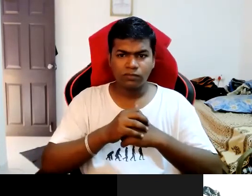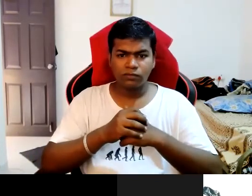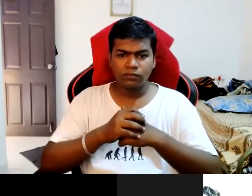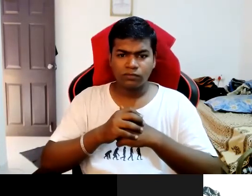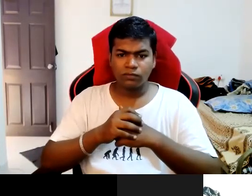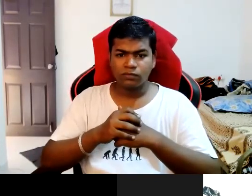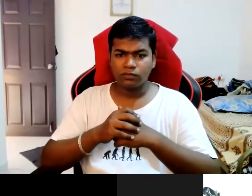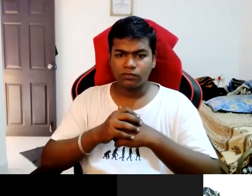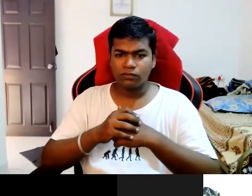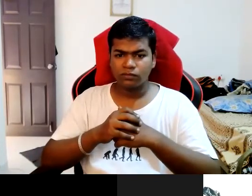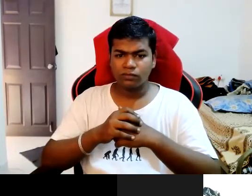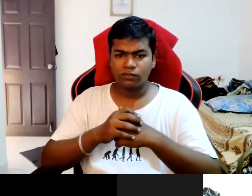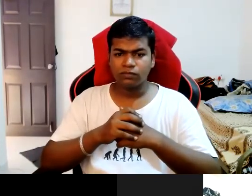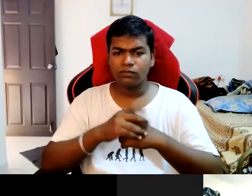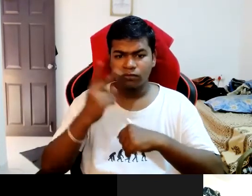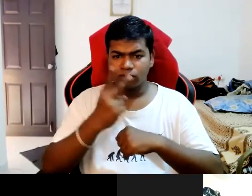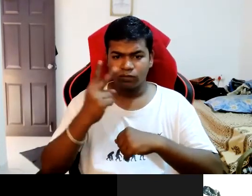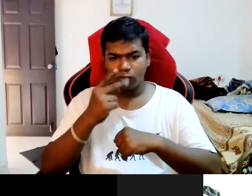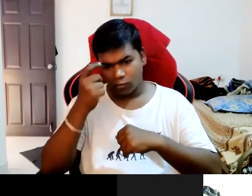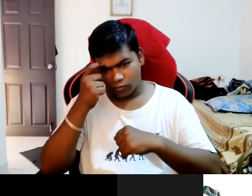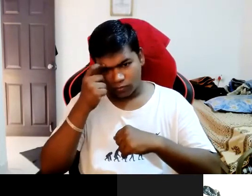That is the main two issues we had.